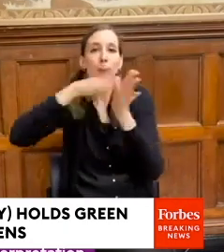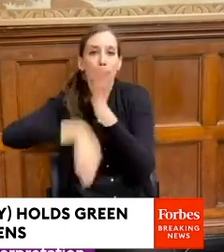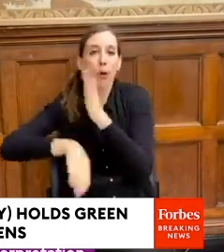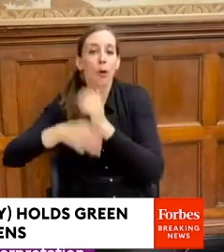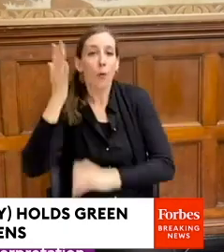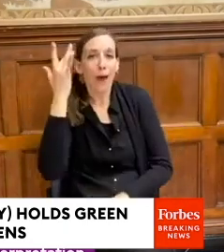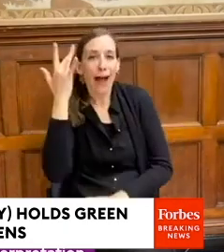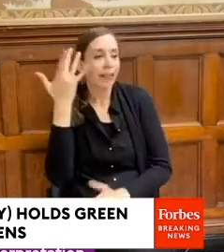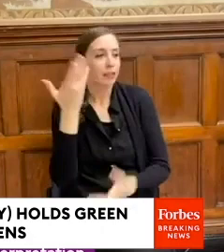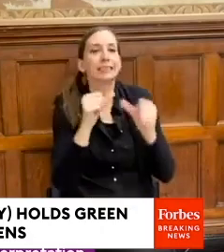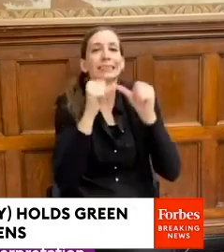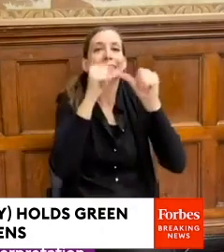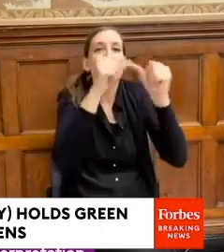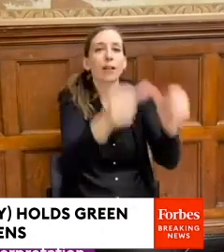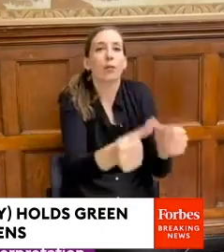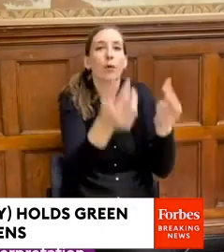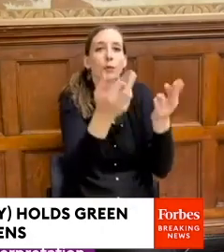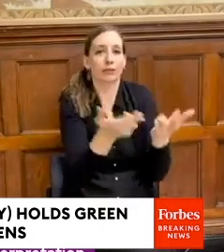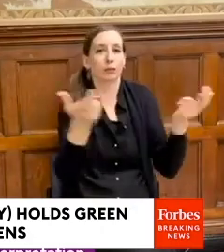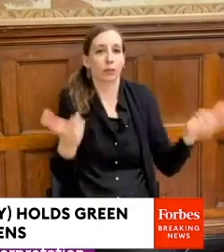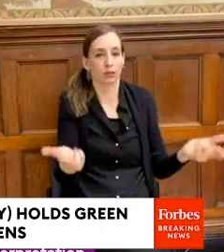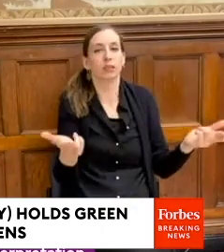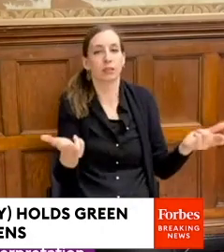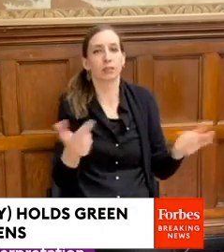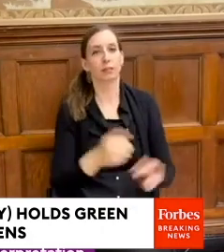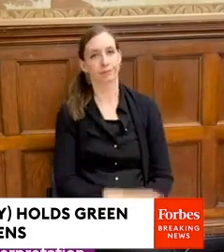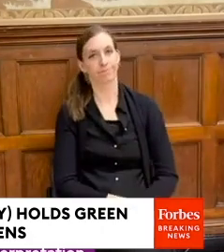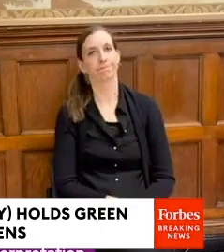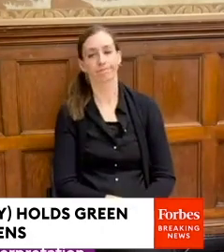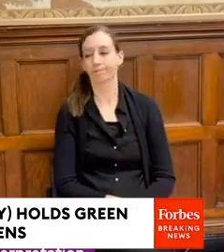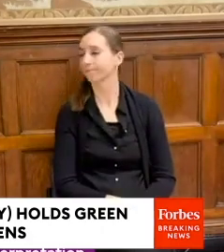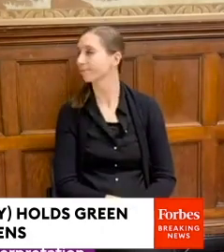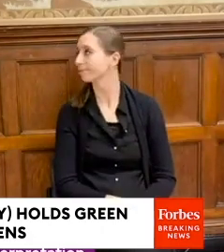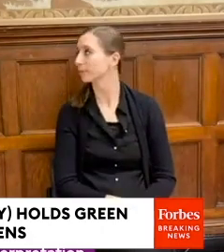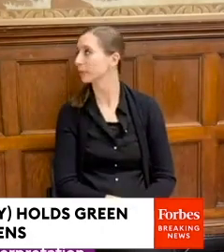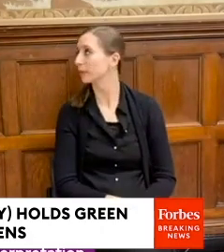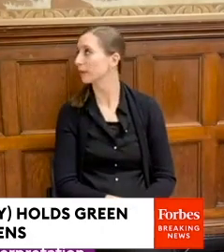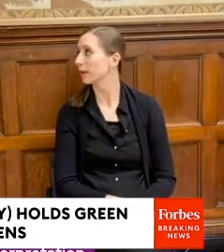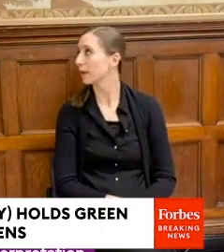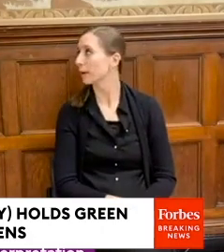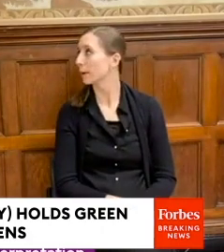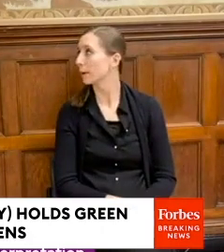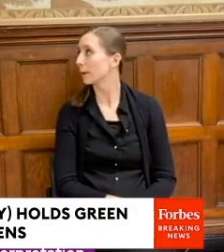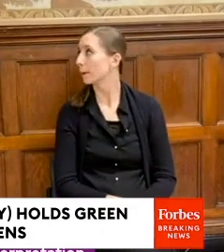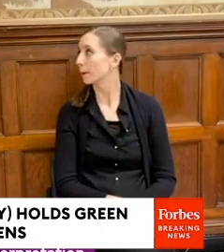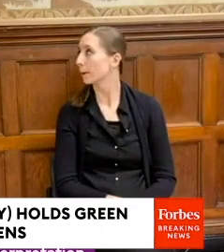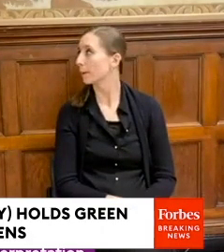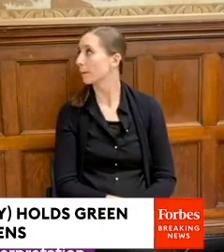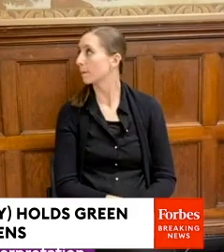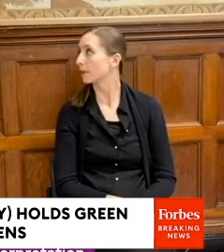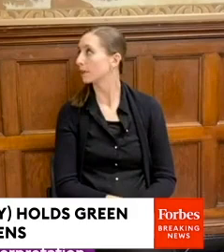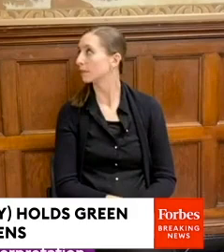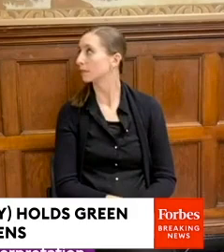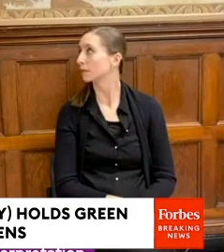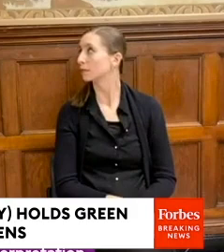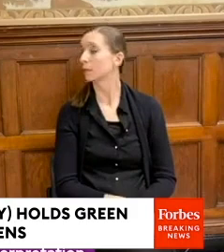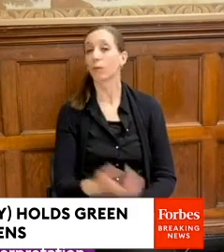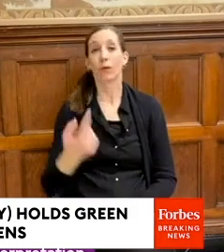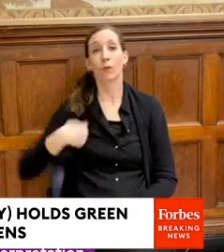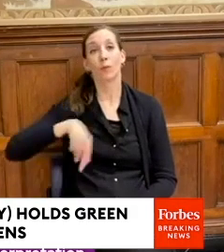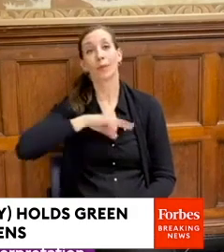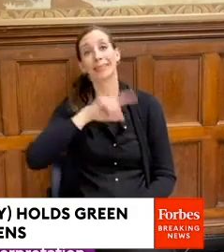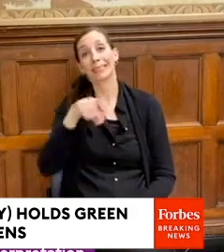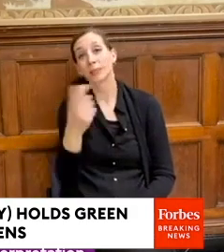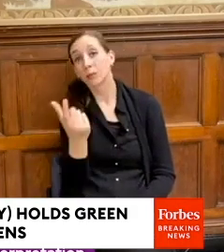resources will only get cheaper over time. And so what our, what we need to be doing is, is really